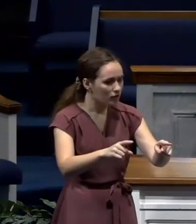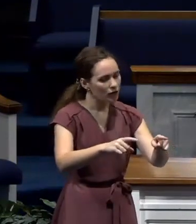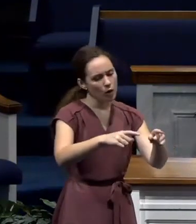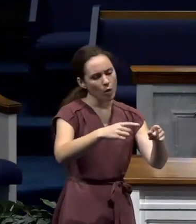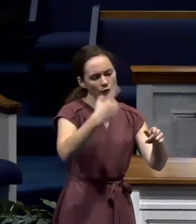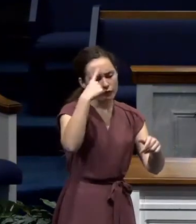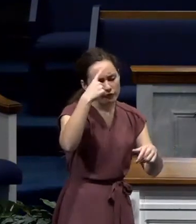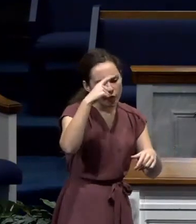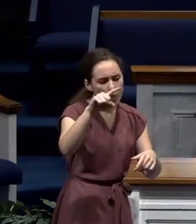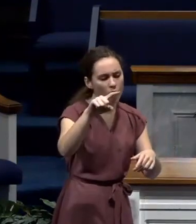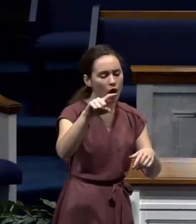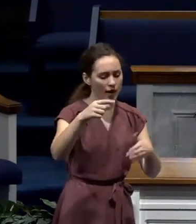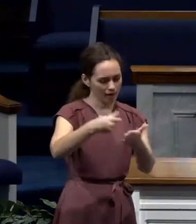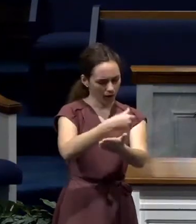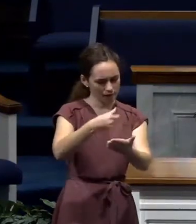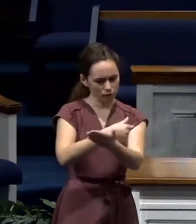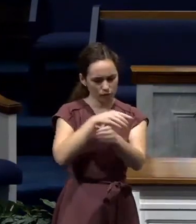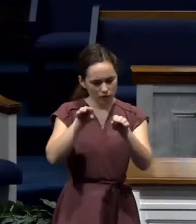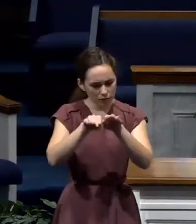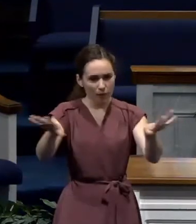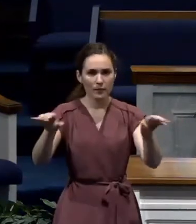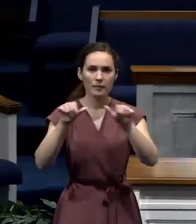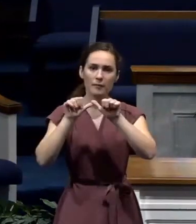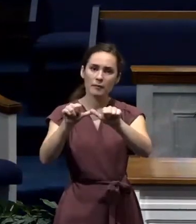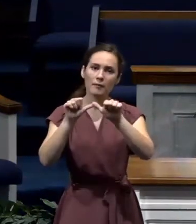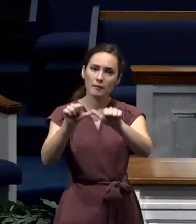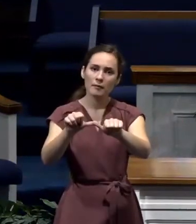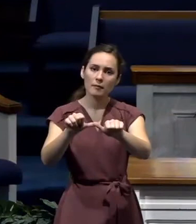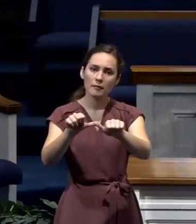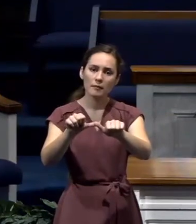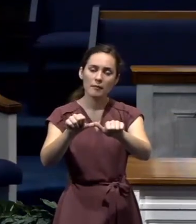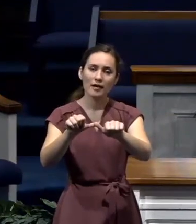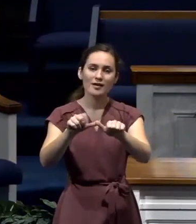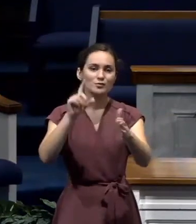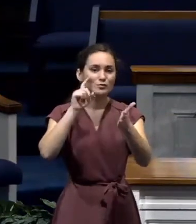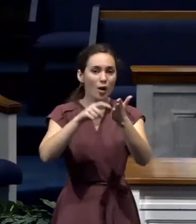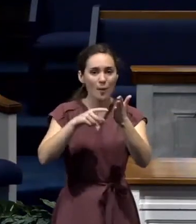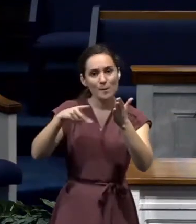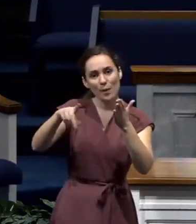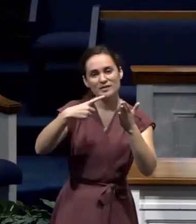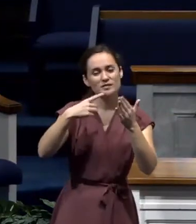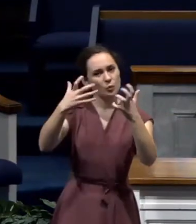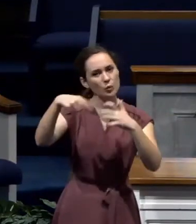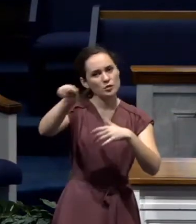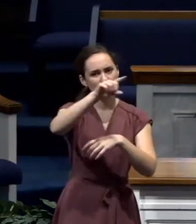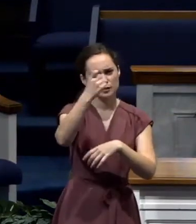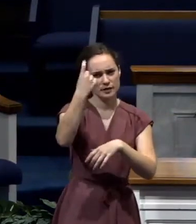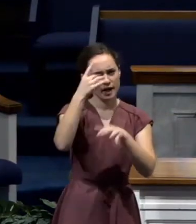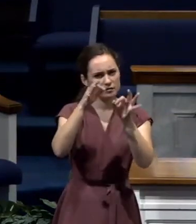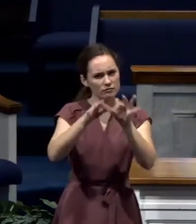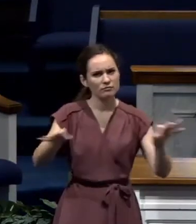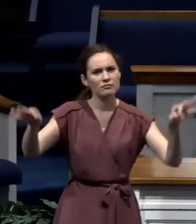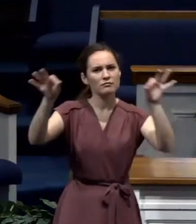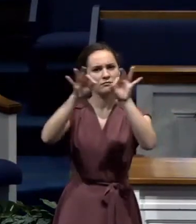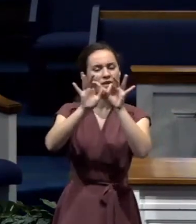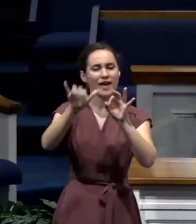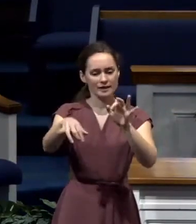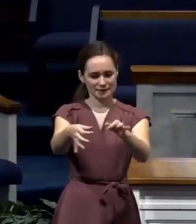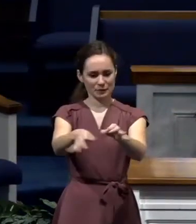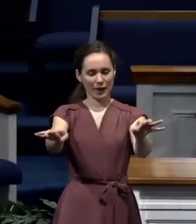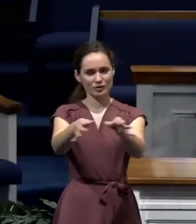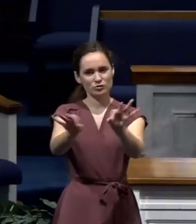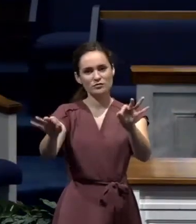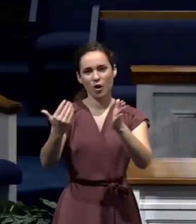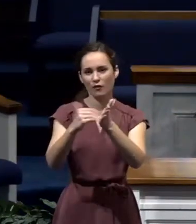furtherance of the gospel. Notice where he says, I want you to understand. This is often an expression that's